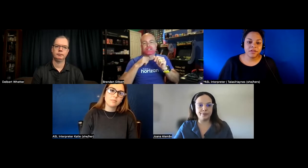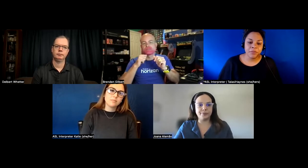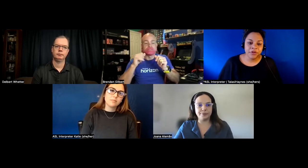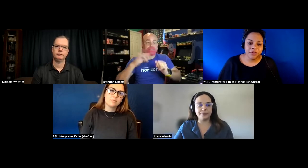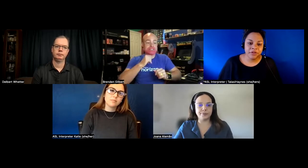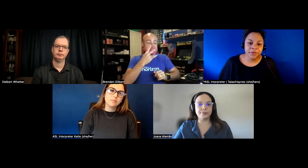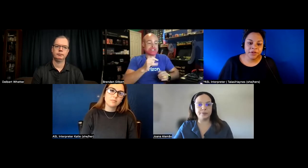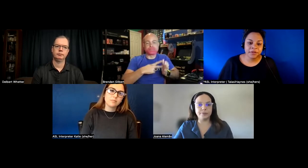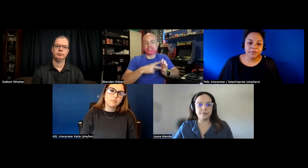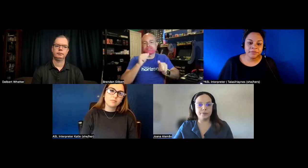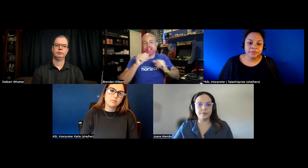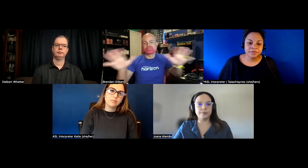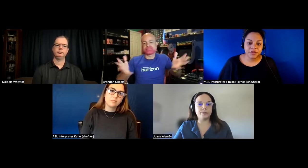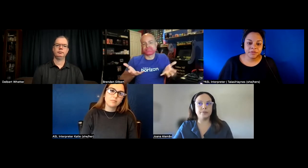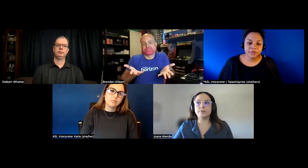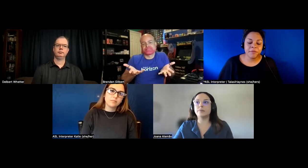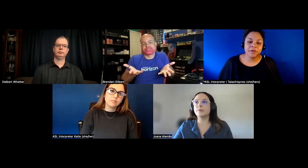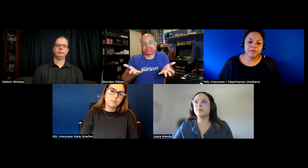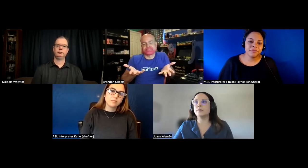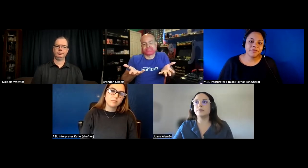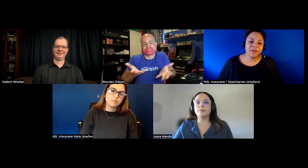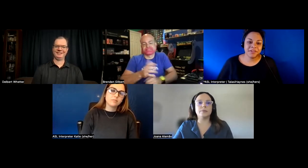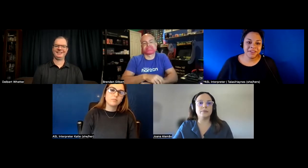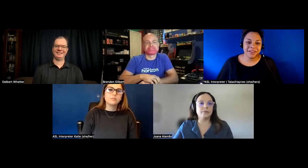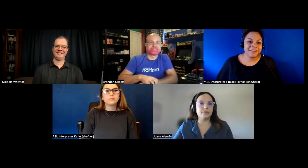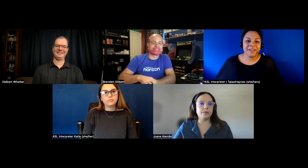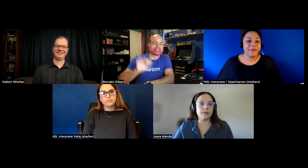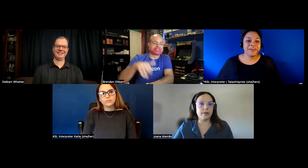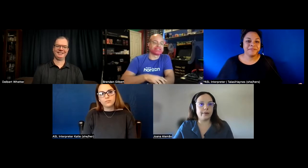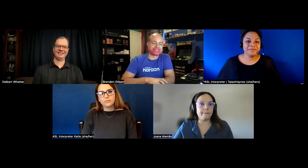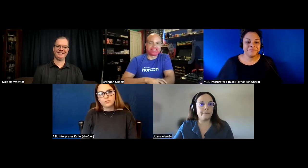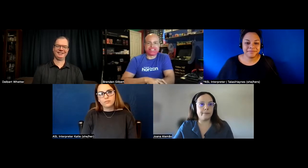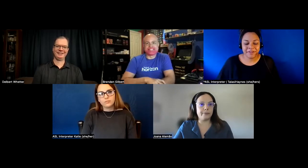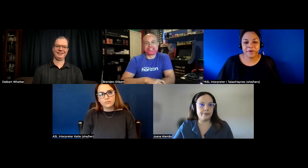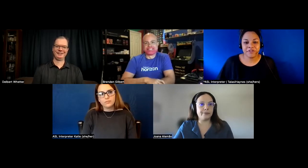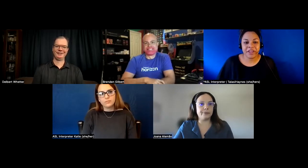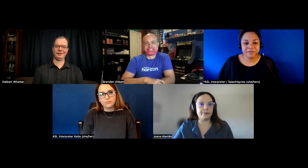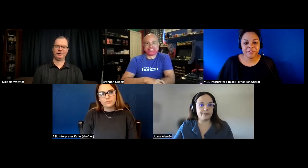books but you know some i mean if i don't see it it's not big enough of emotion yet so